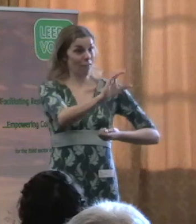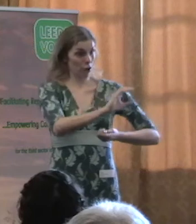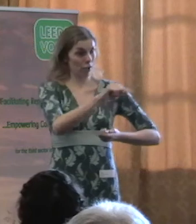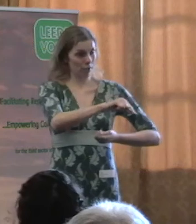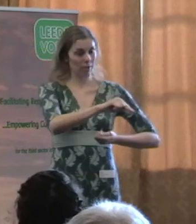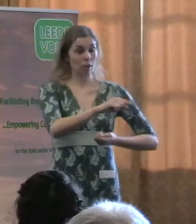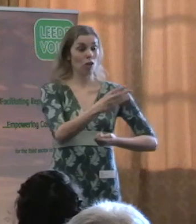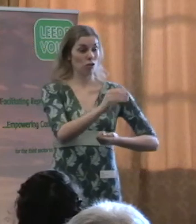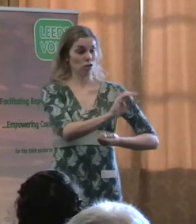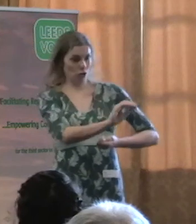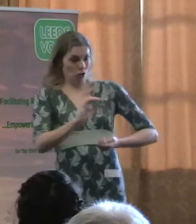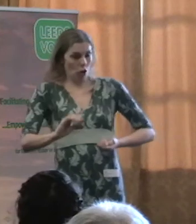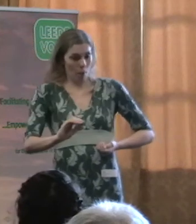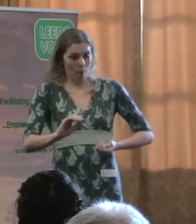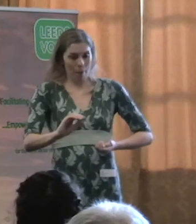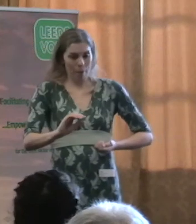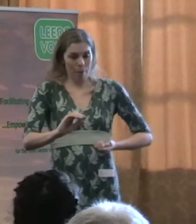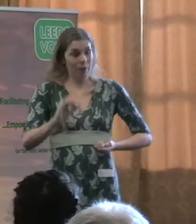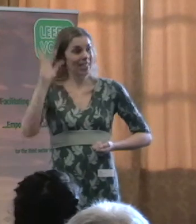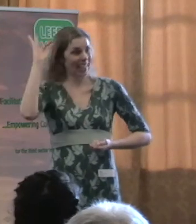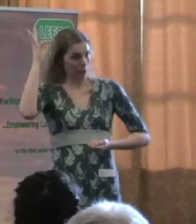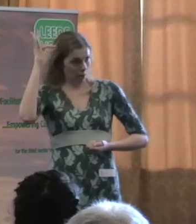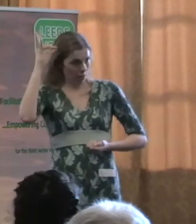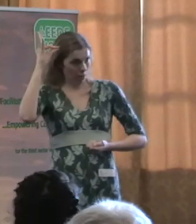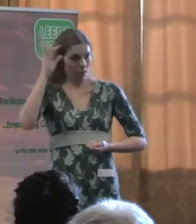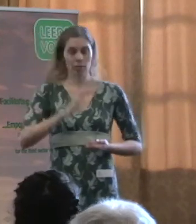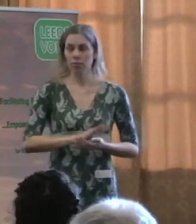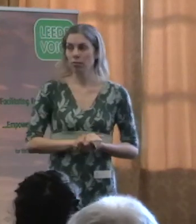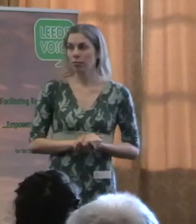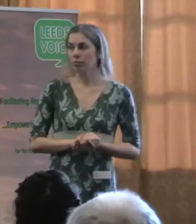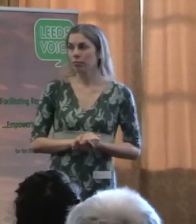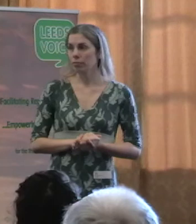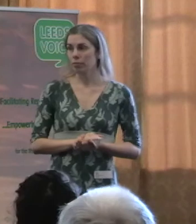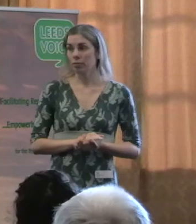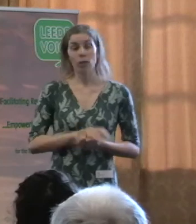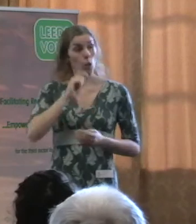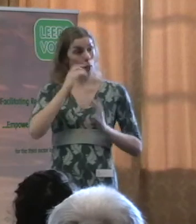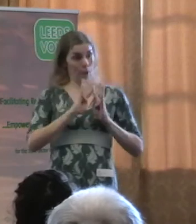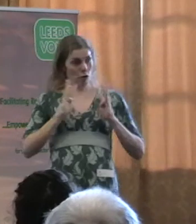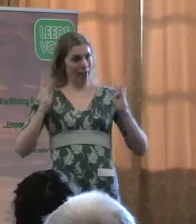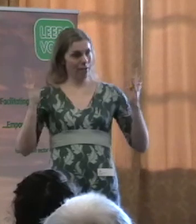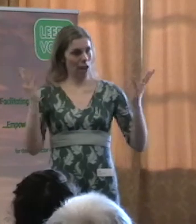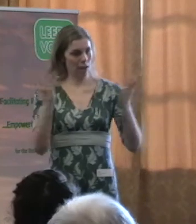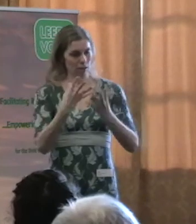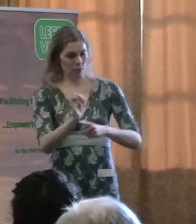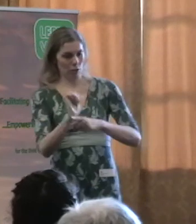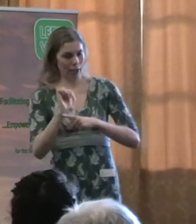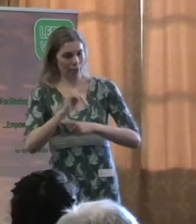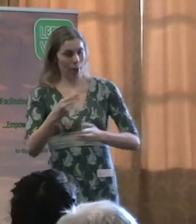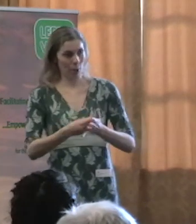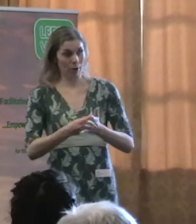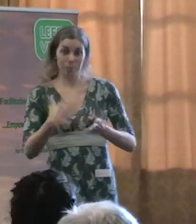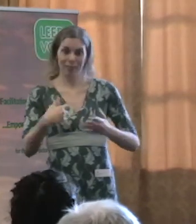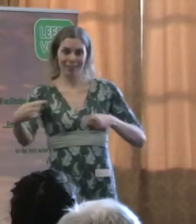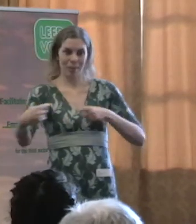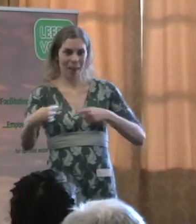funding will come to the local authority. It will be ring-fenced. It's been a contentious issue